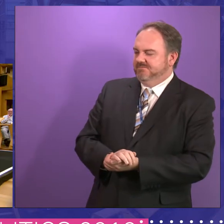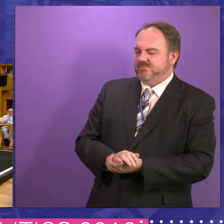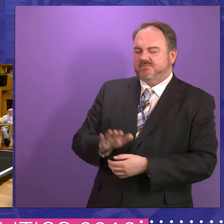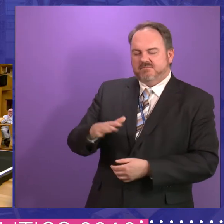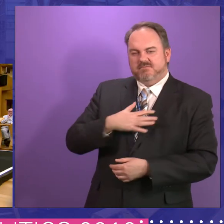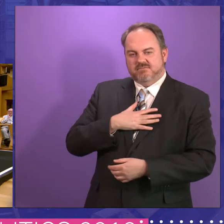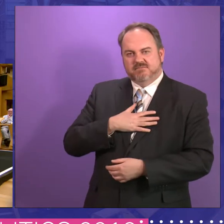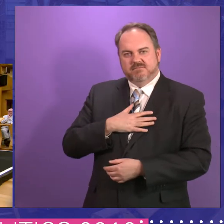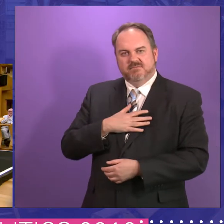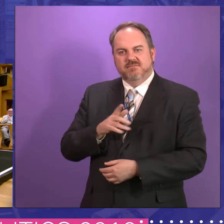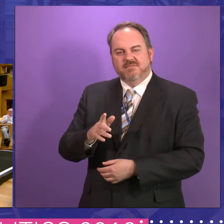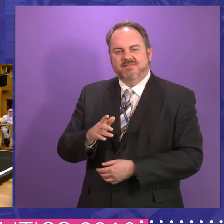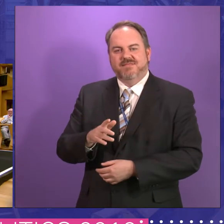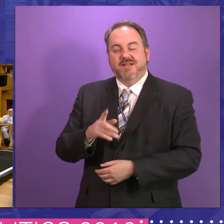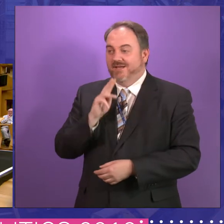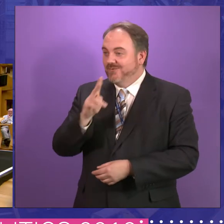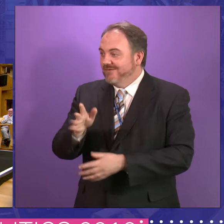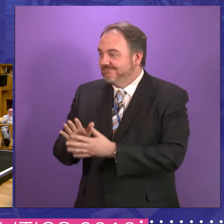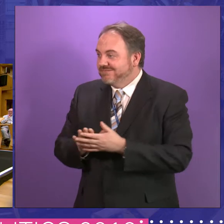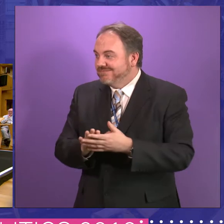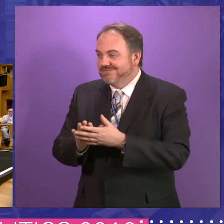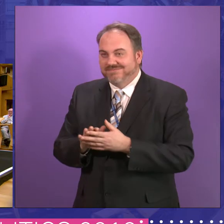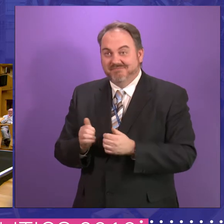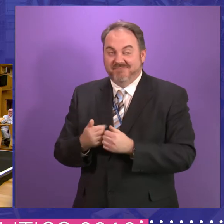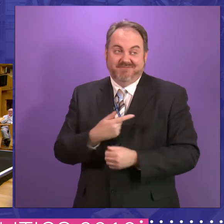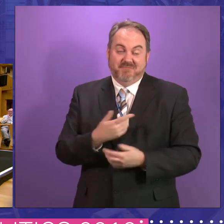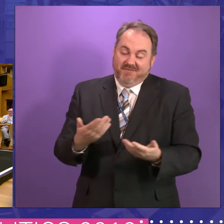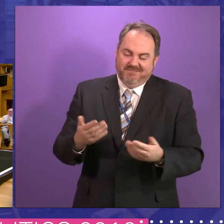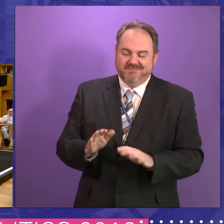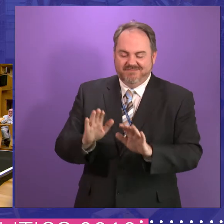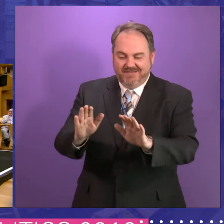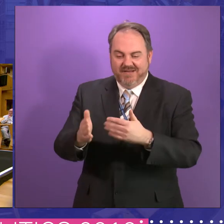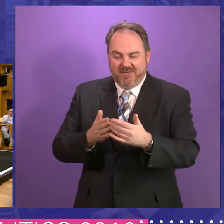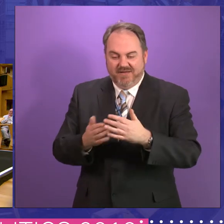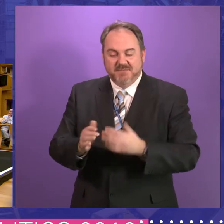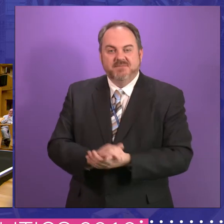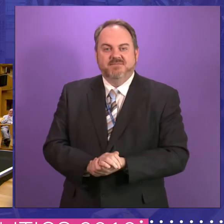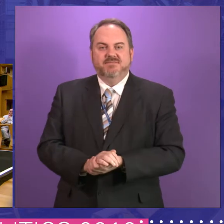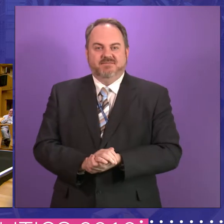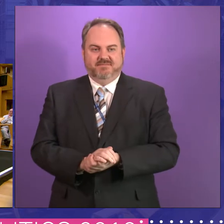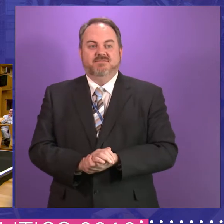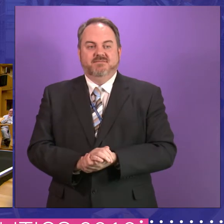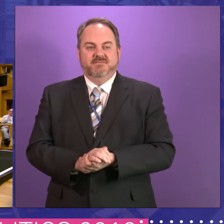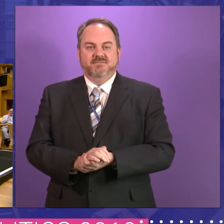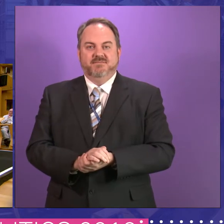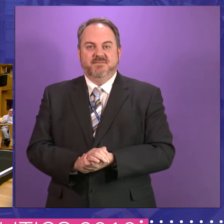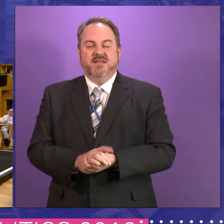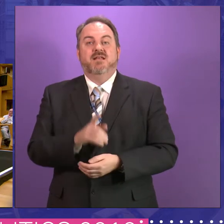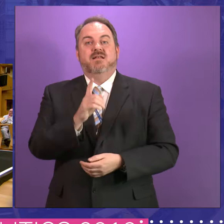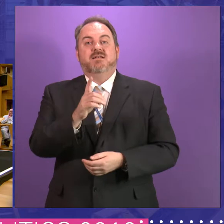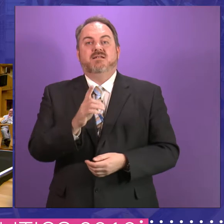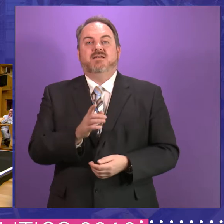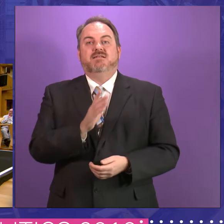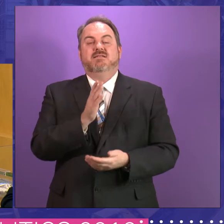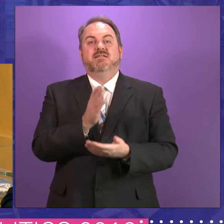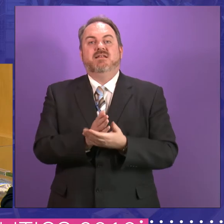Robin, a smash of applause there. Robin, I just want bring you in because, although the first question was said up there